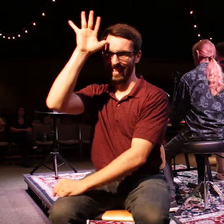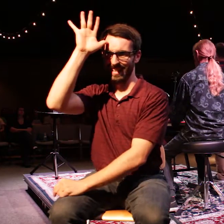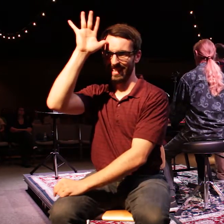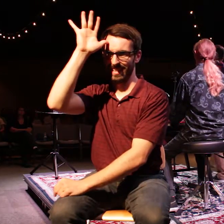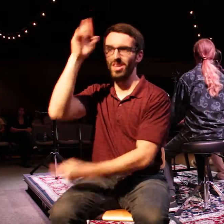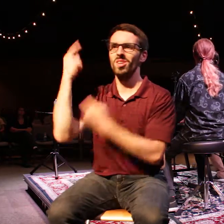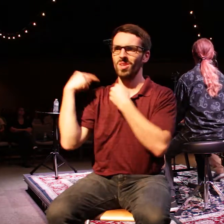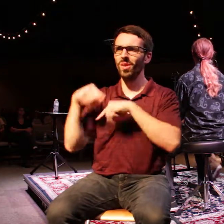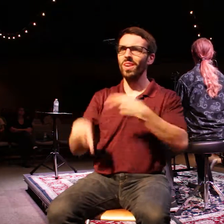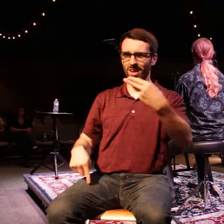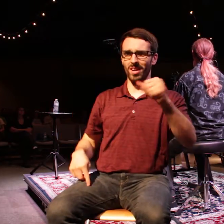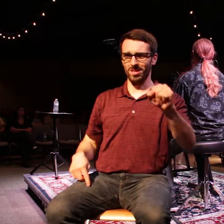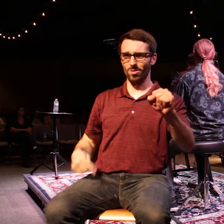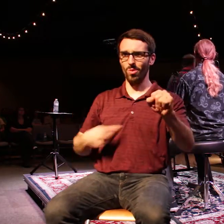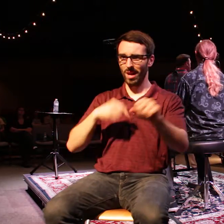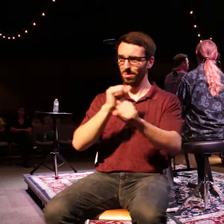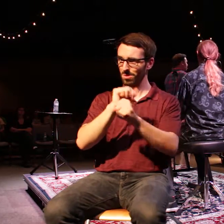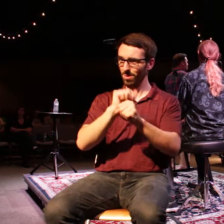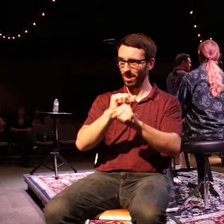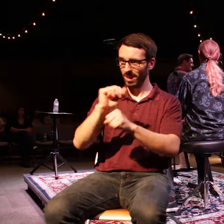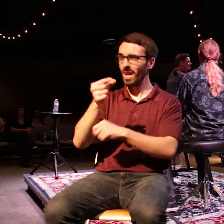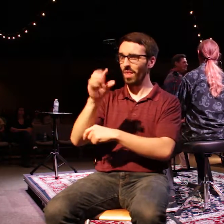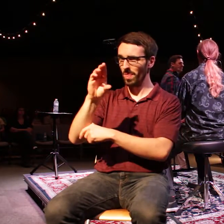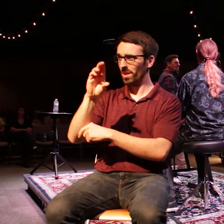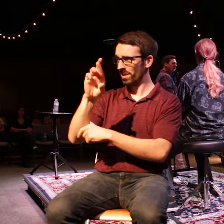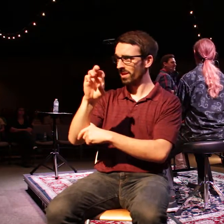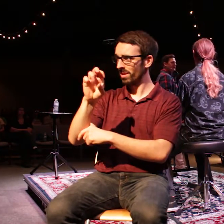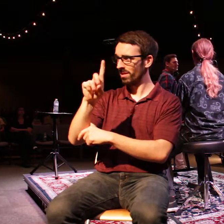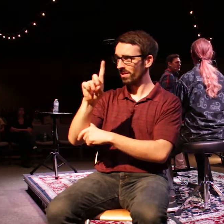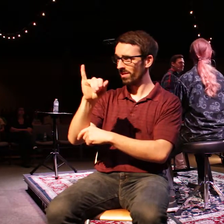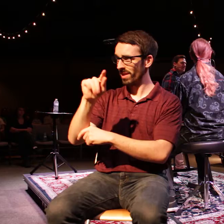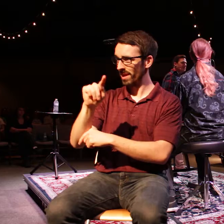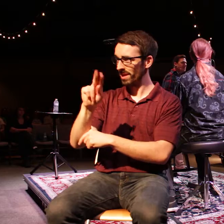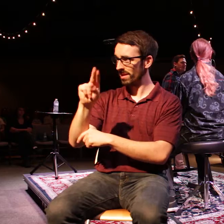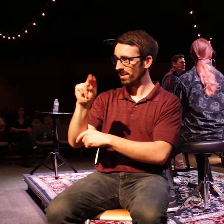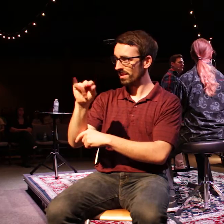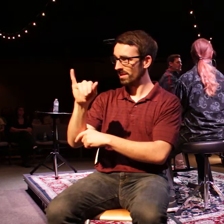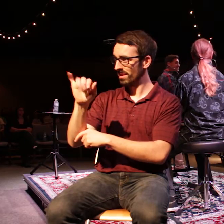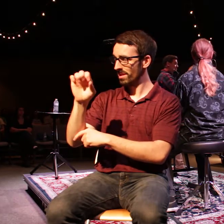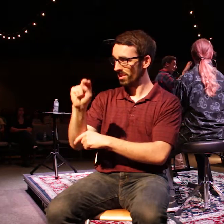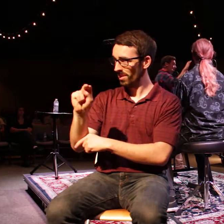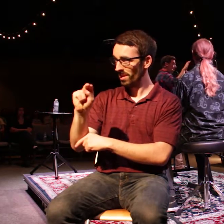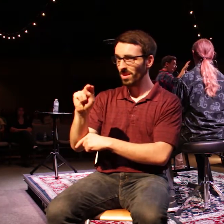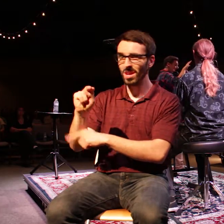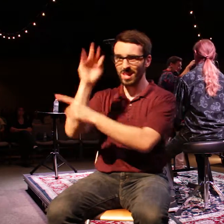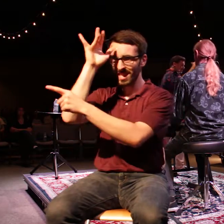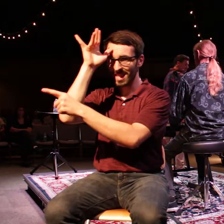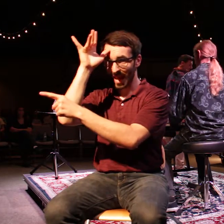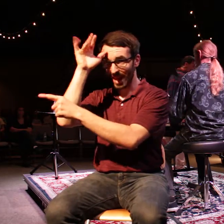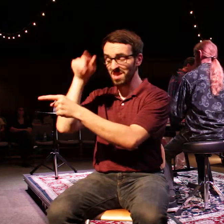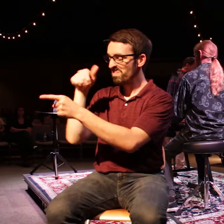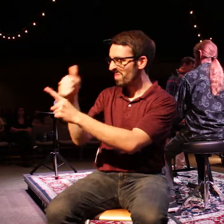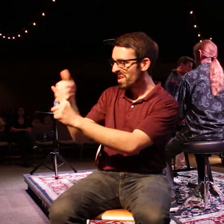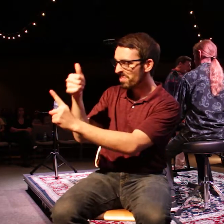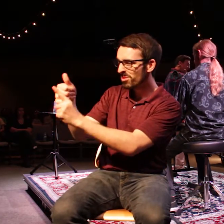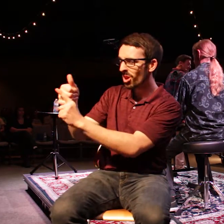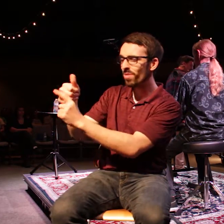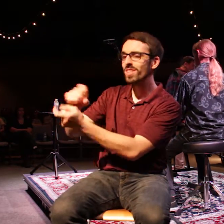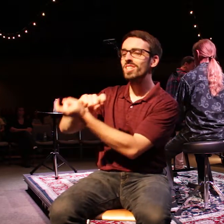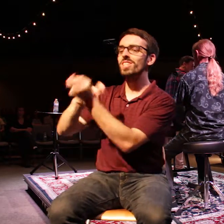I watched what happened as he began to make that shift and that change with Jesus. And so all of this effort and work and anxiety he